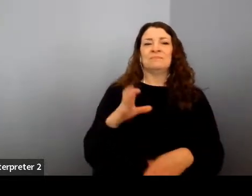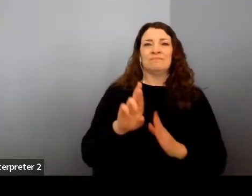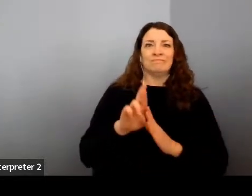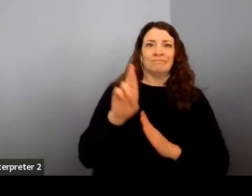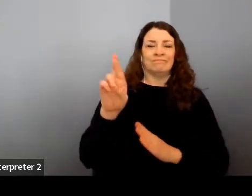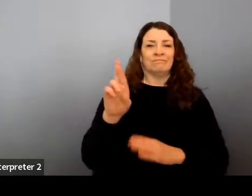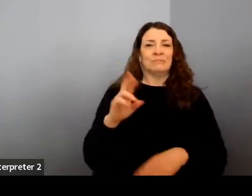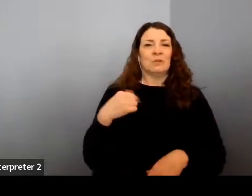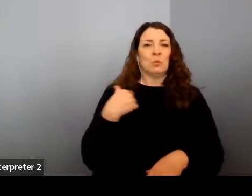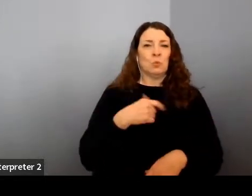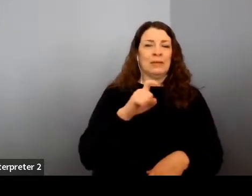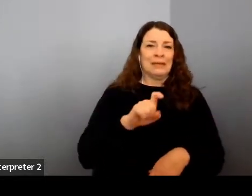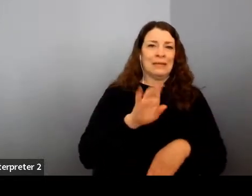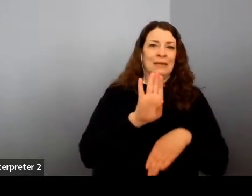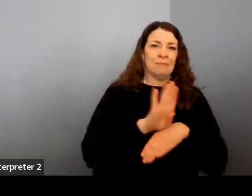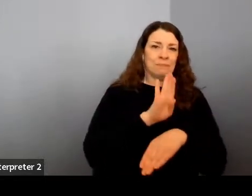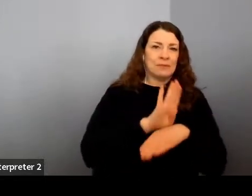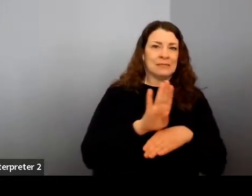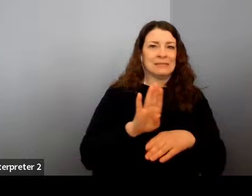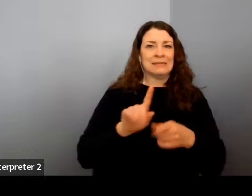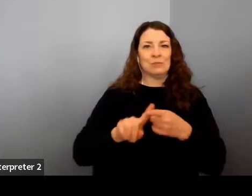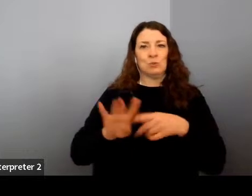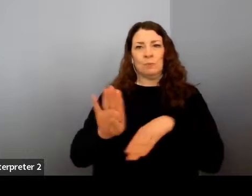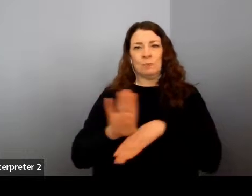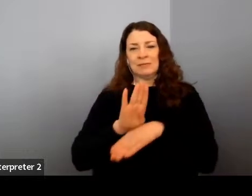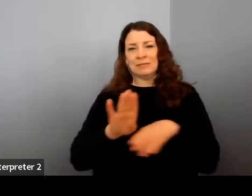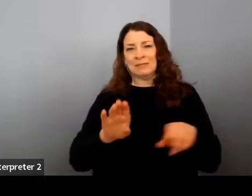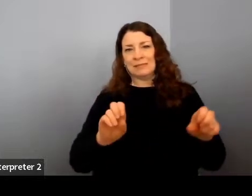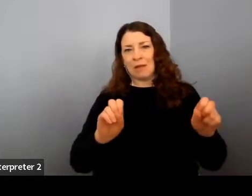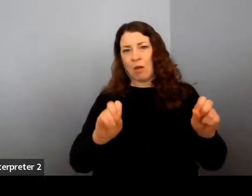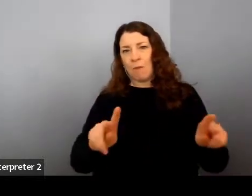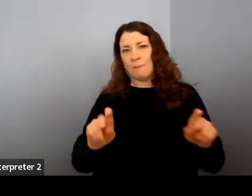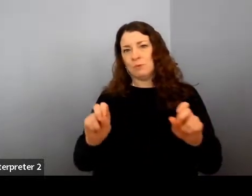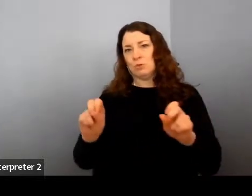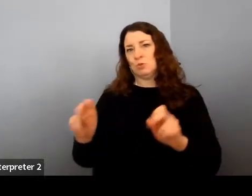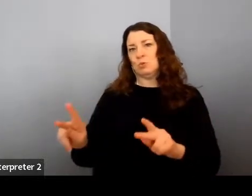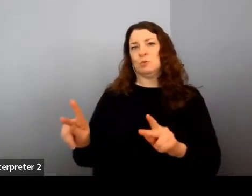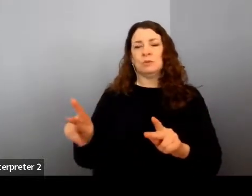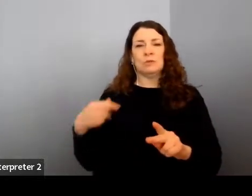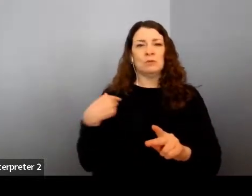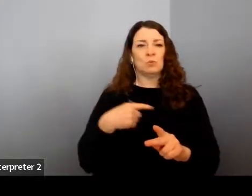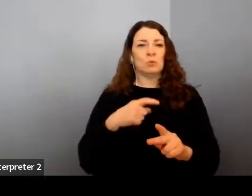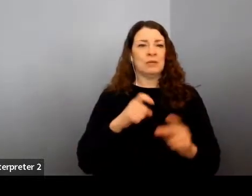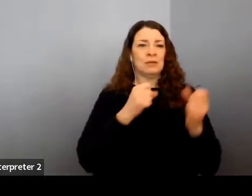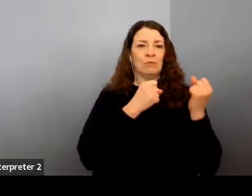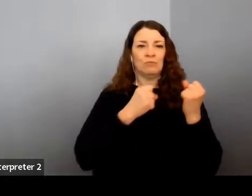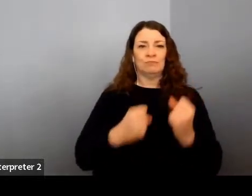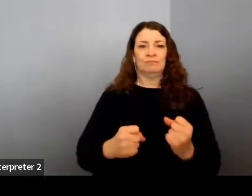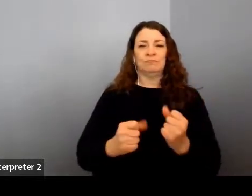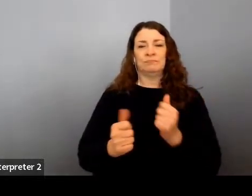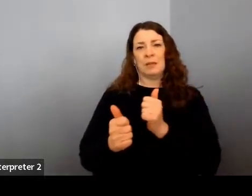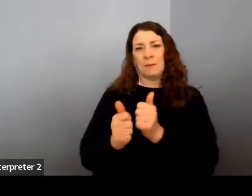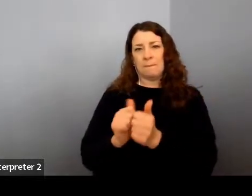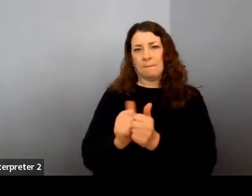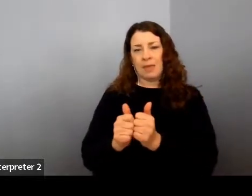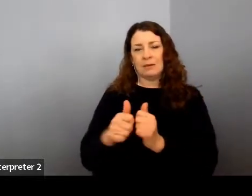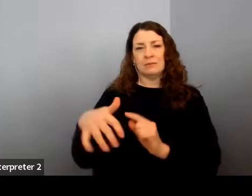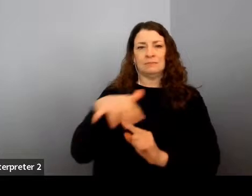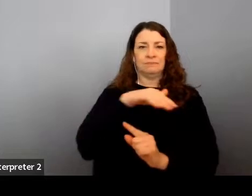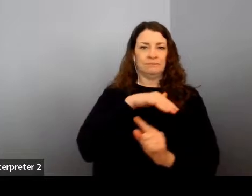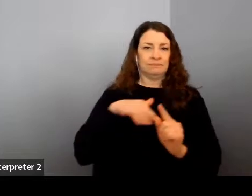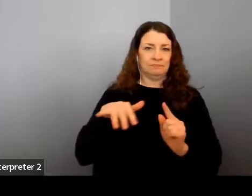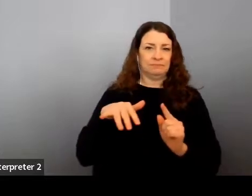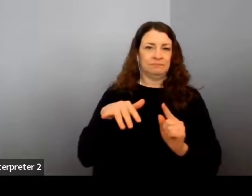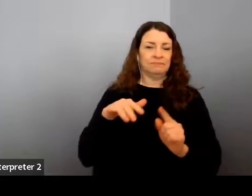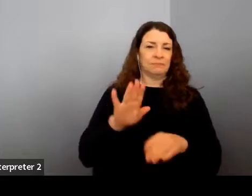need, you know, business to business opportunities. We, we need sort of a robust and competitive environment commercially.